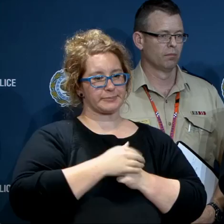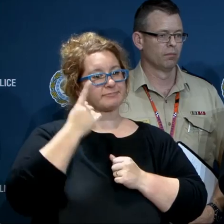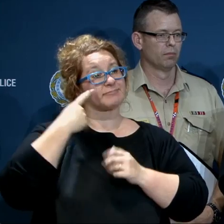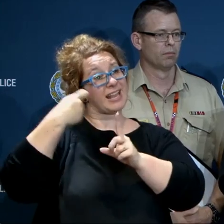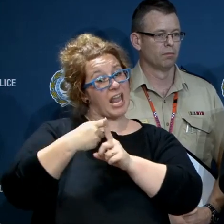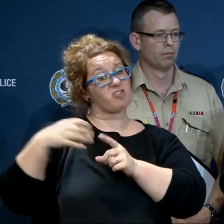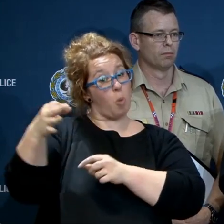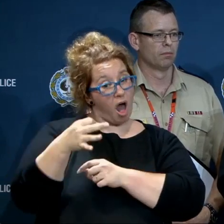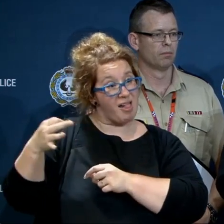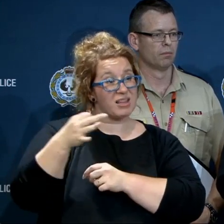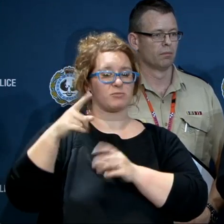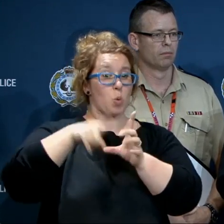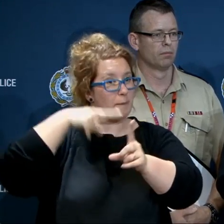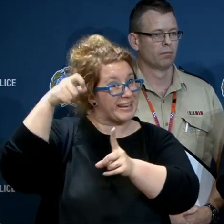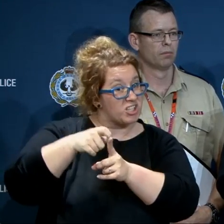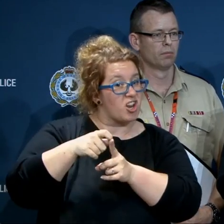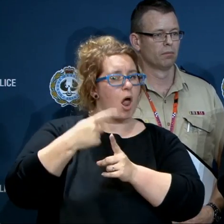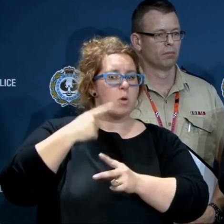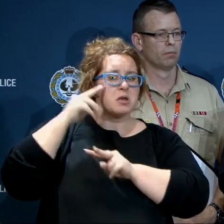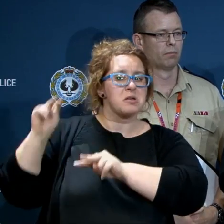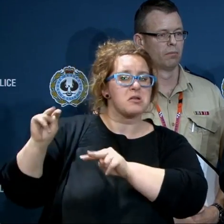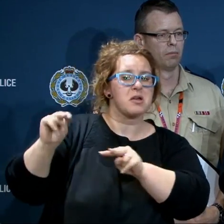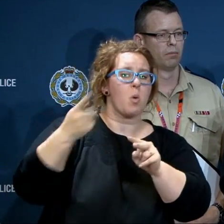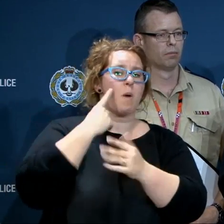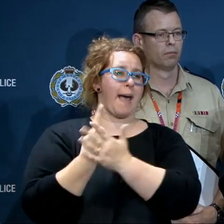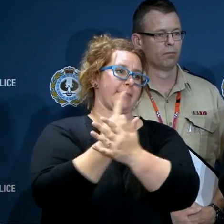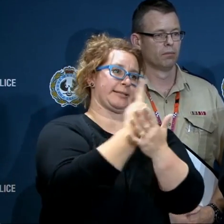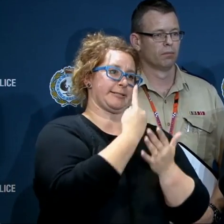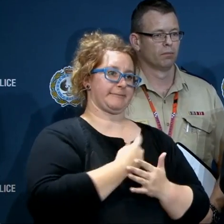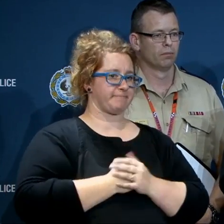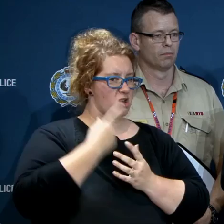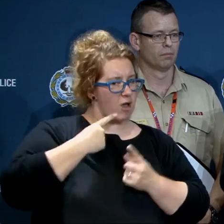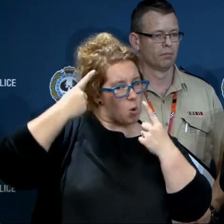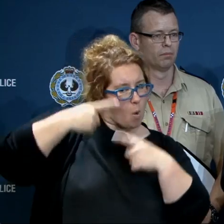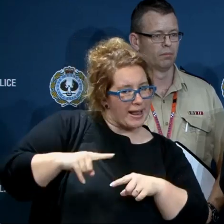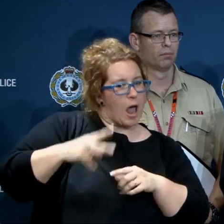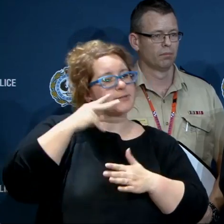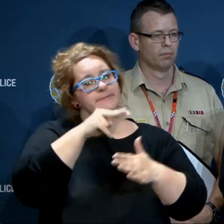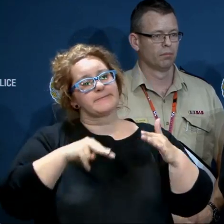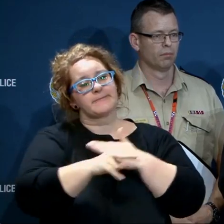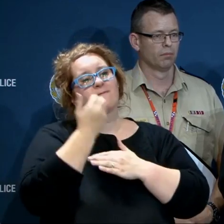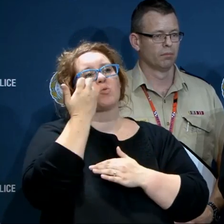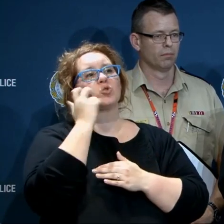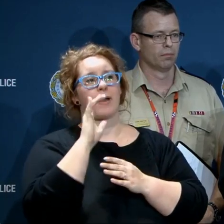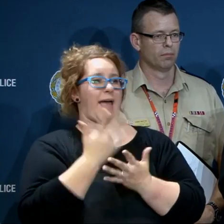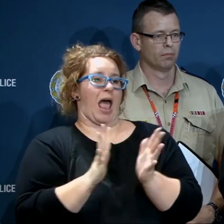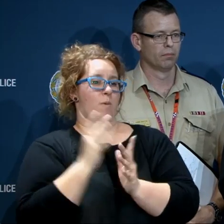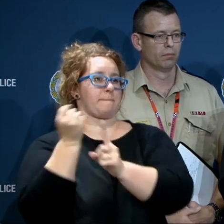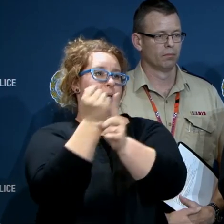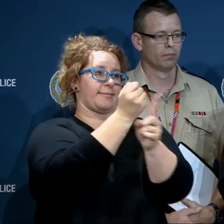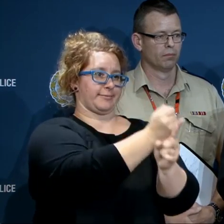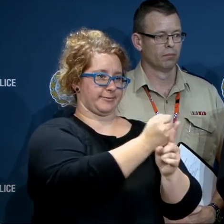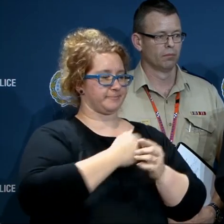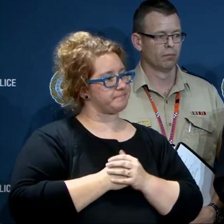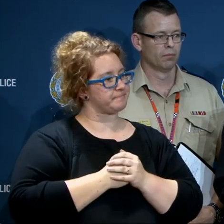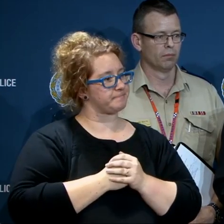Peninsula, where we have weather stations, we'll get a bit of a better idea of the extent of those possibly destructive winds.